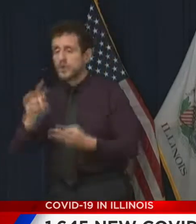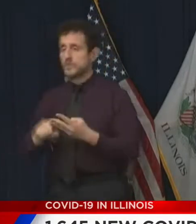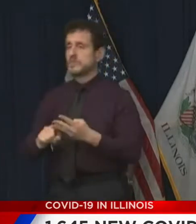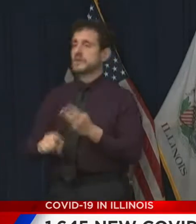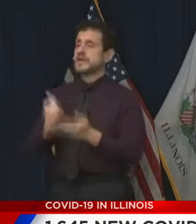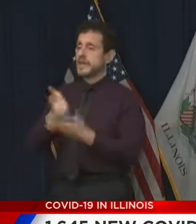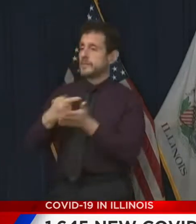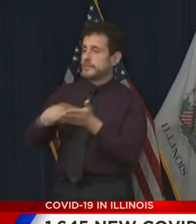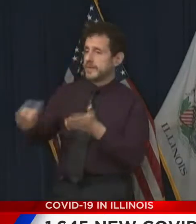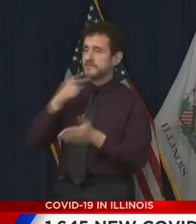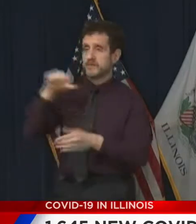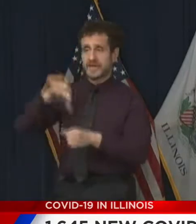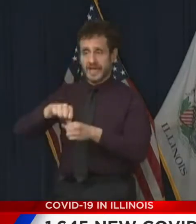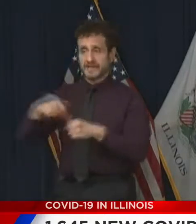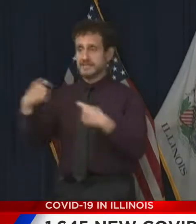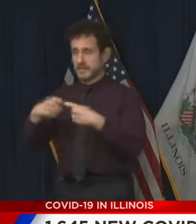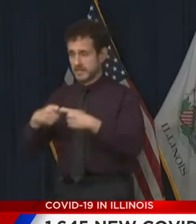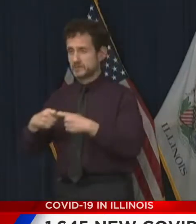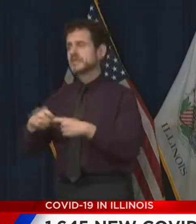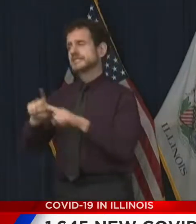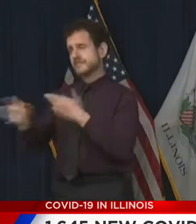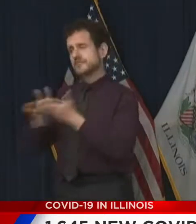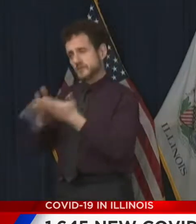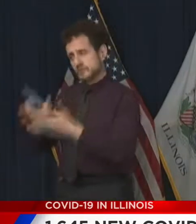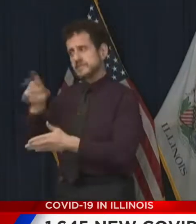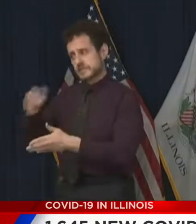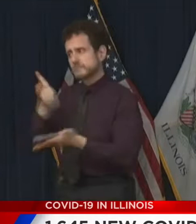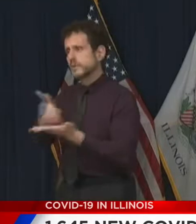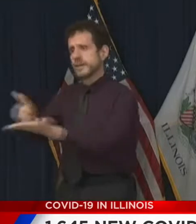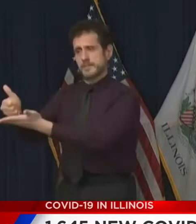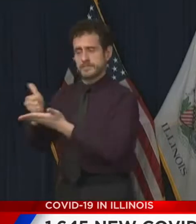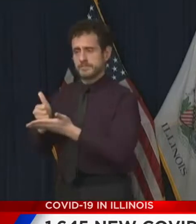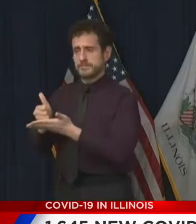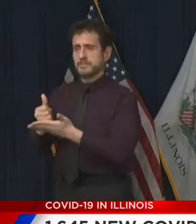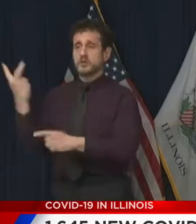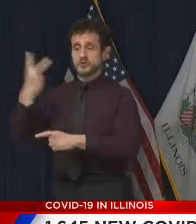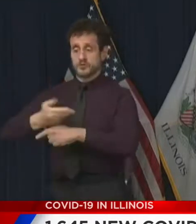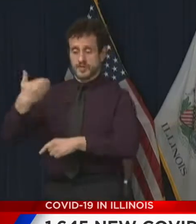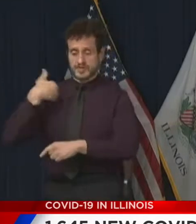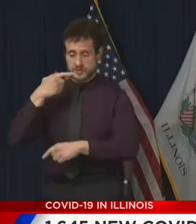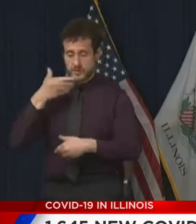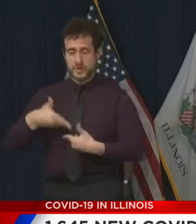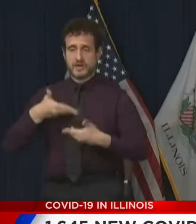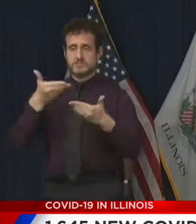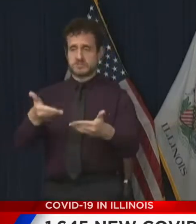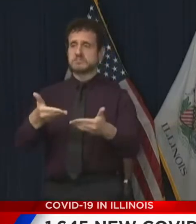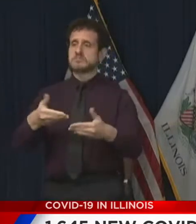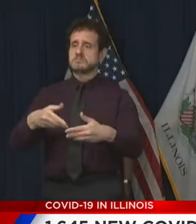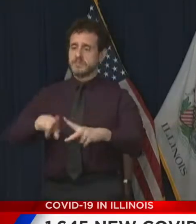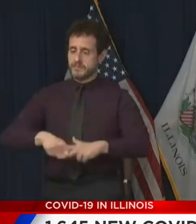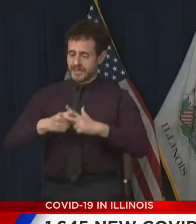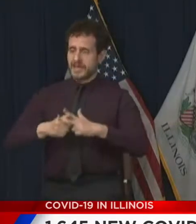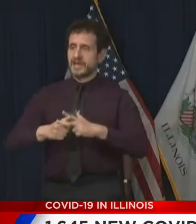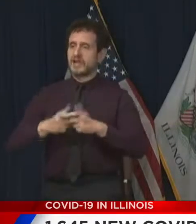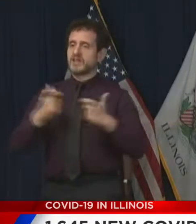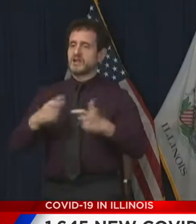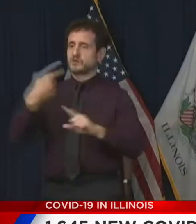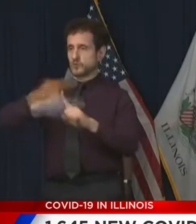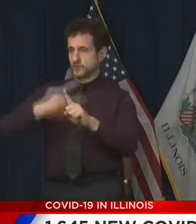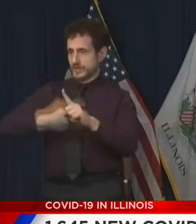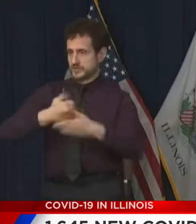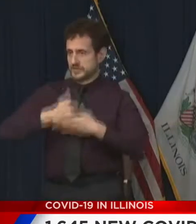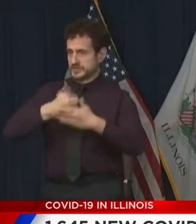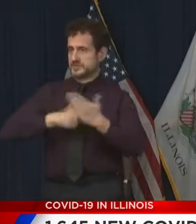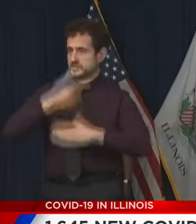services. And two days ago, I launched the largest rental assistance program in the nation. Today,